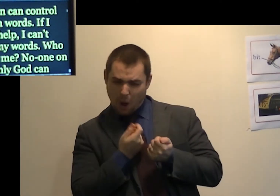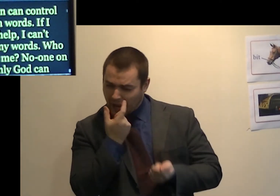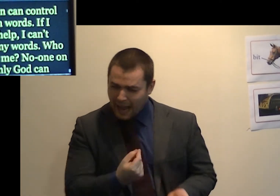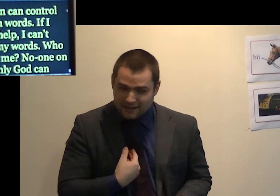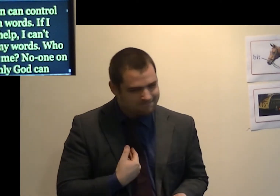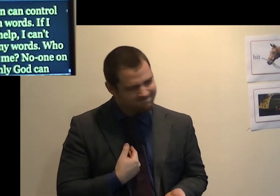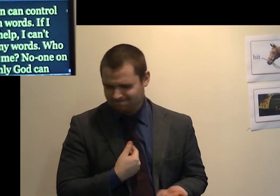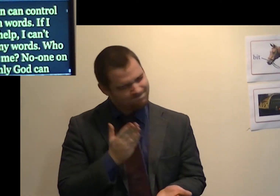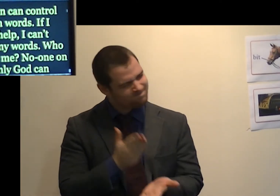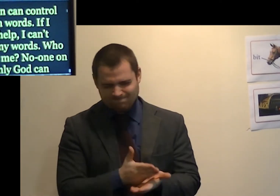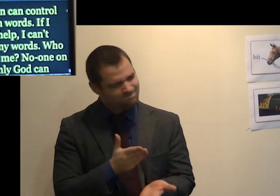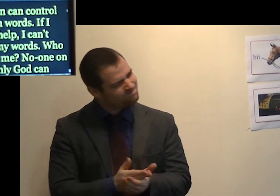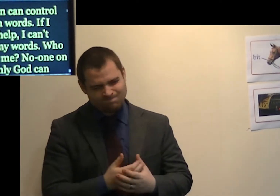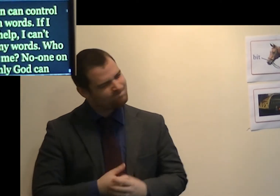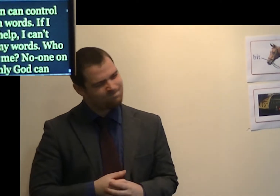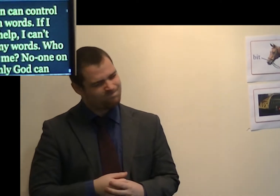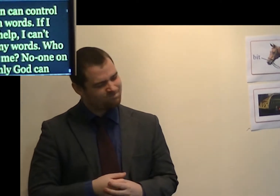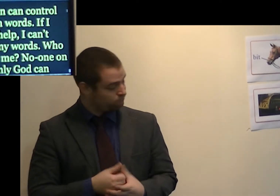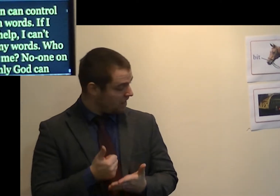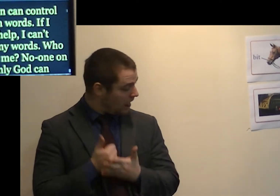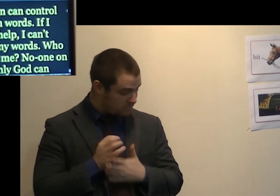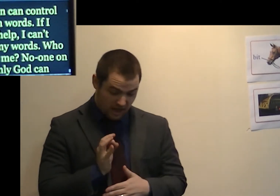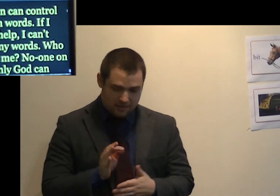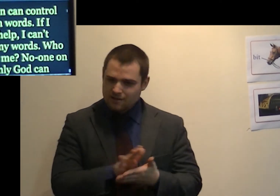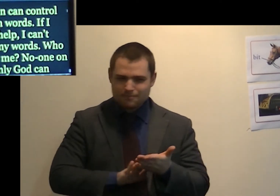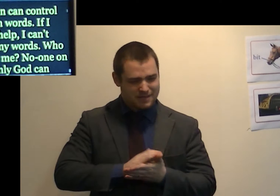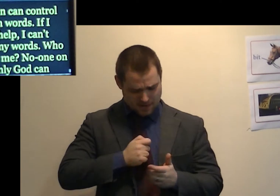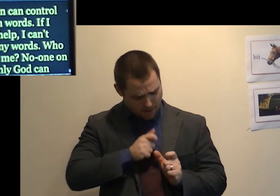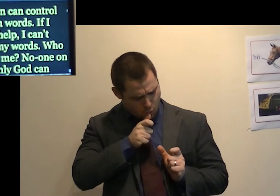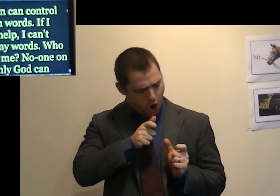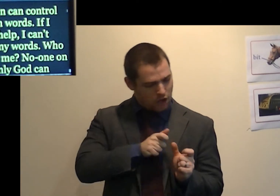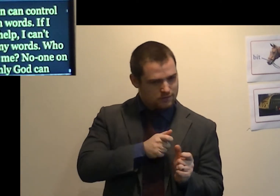If I have no help, I can't control my words.